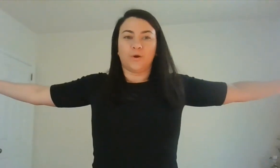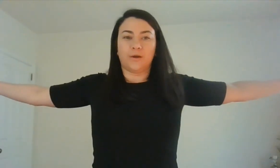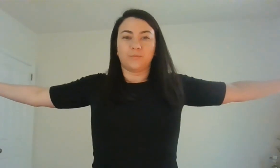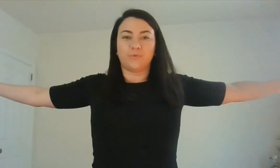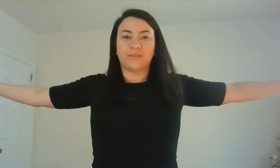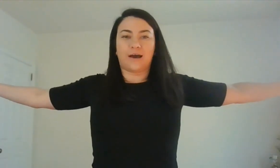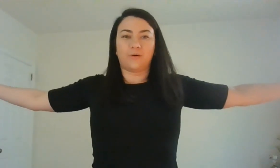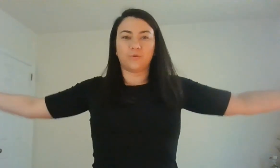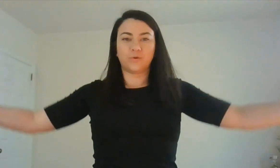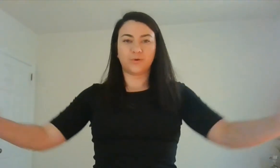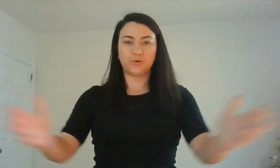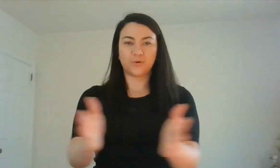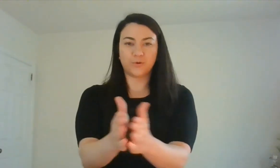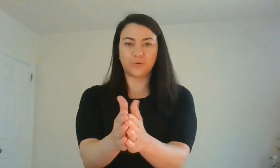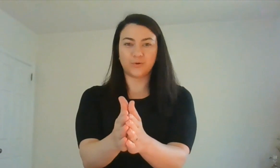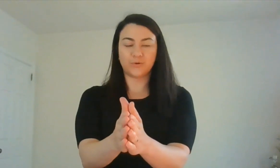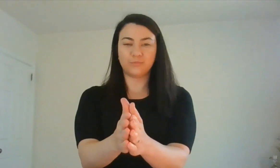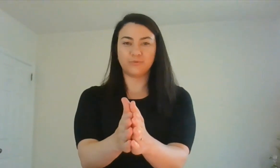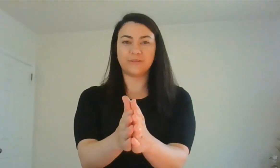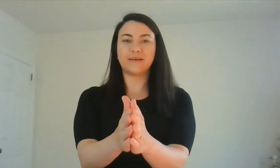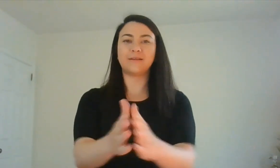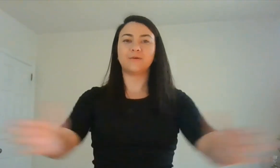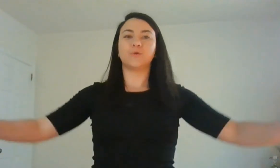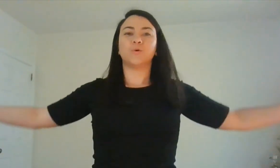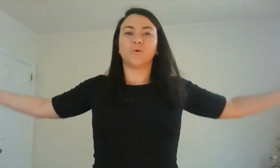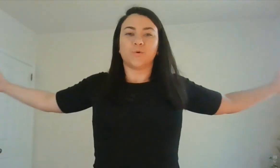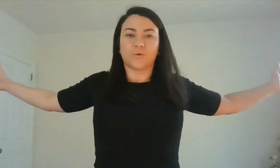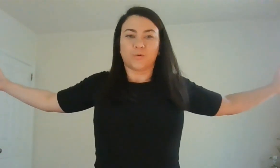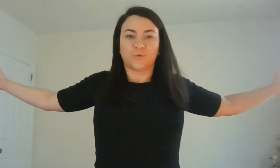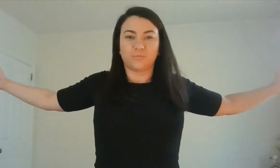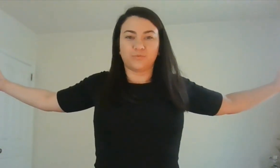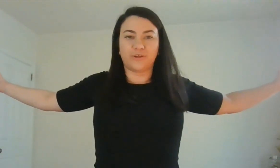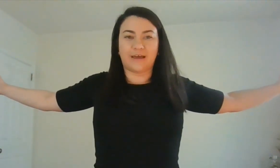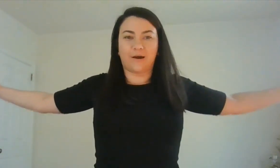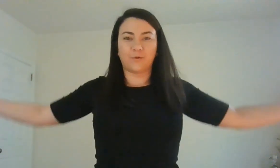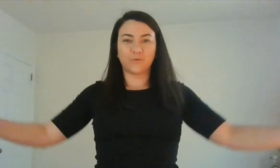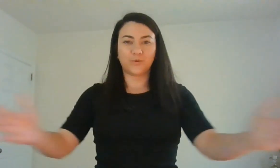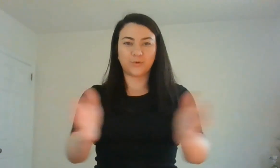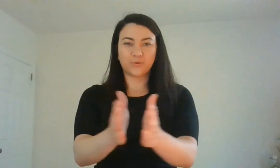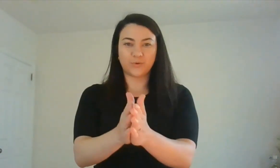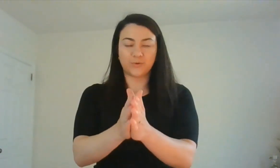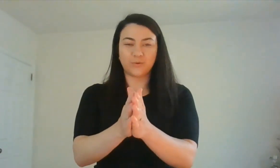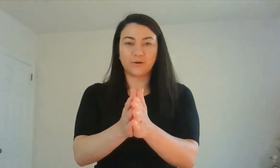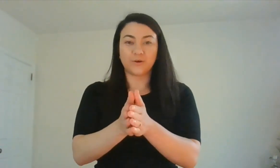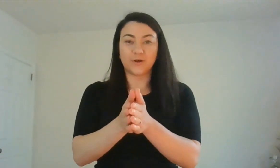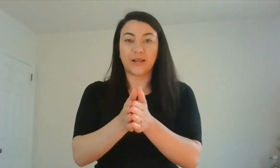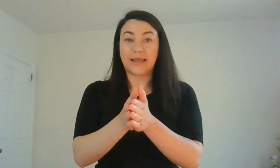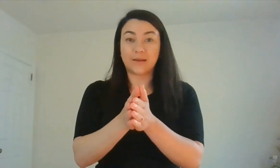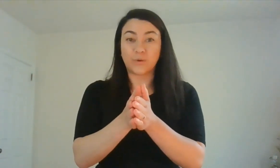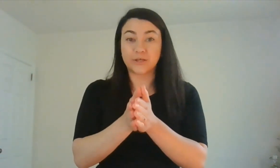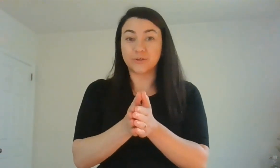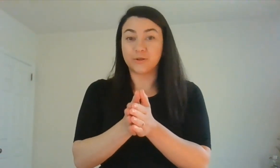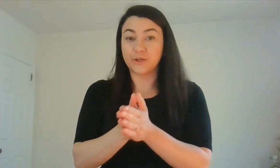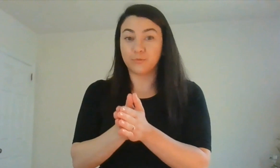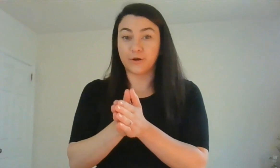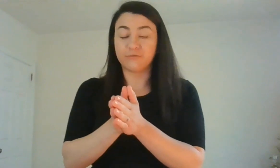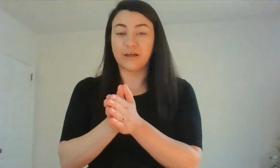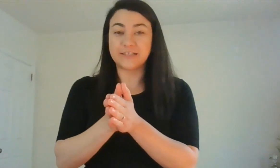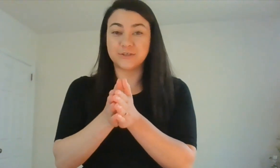Breathe out. Breathe in, breathe out. Good. And we could do a little butterfly too.